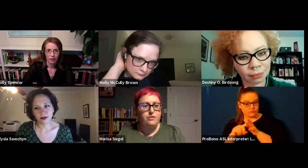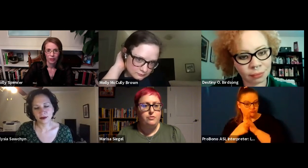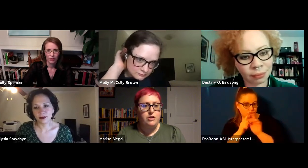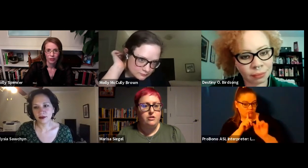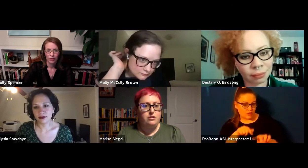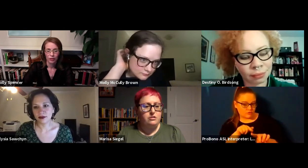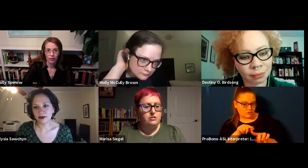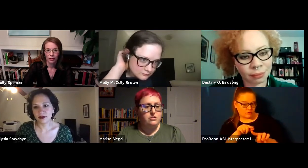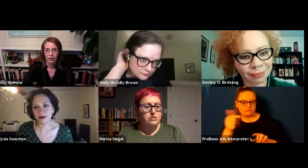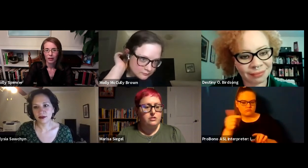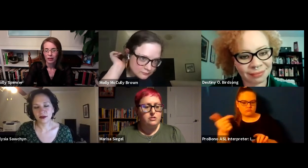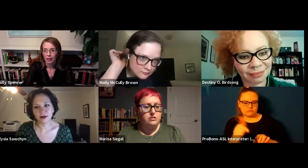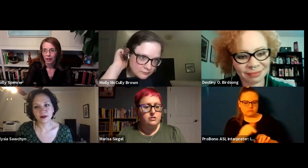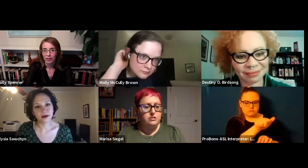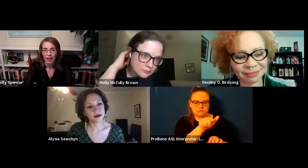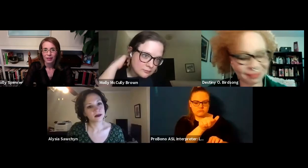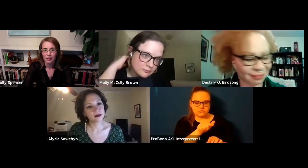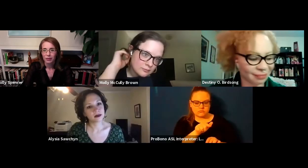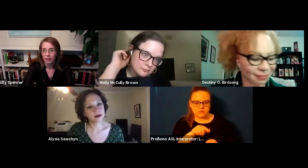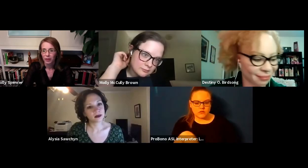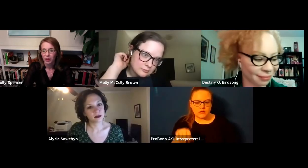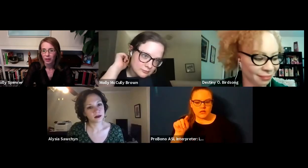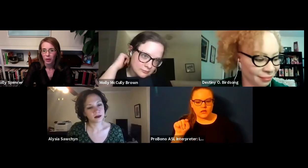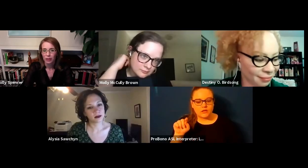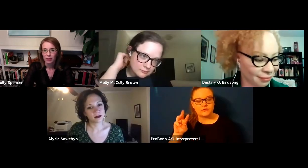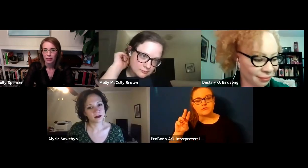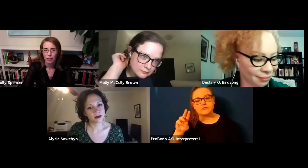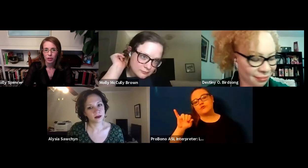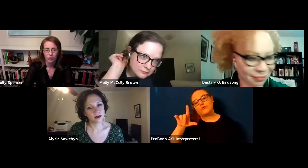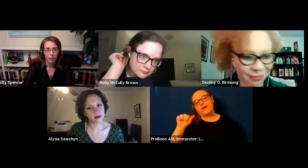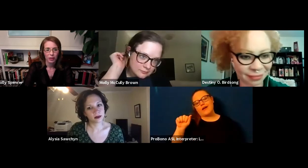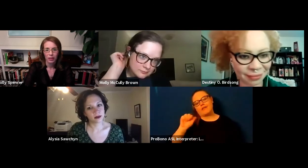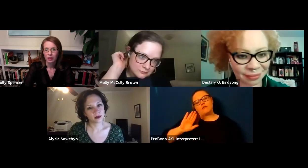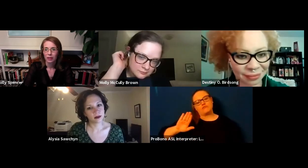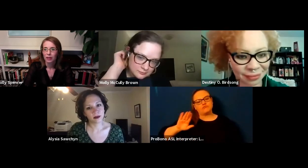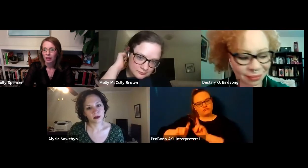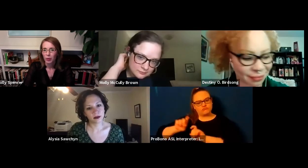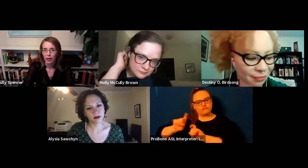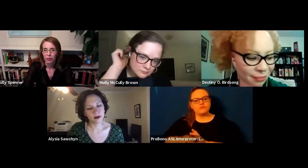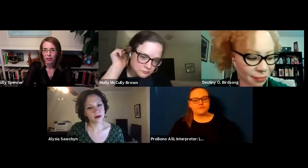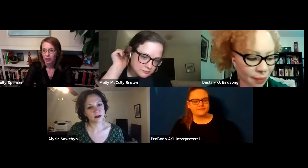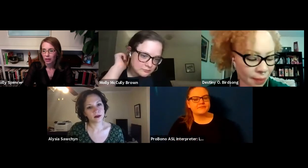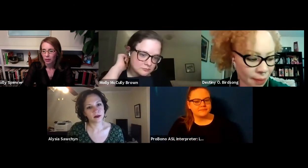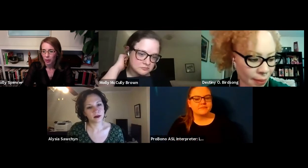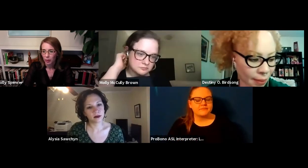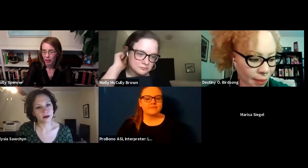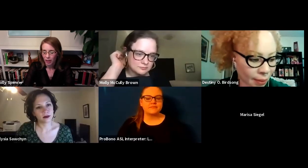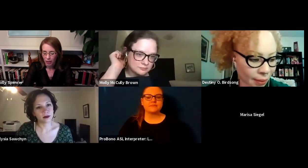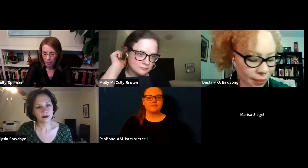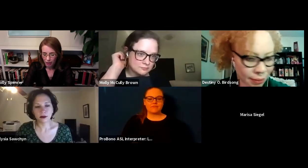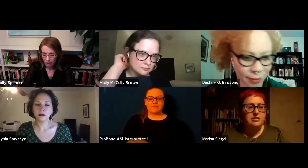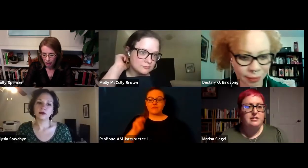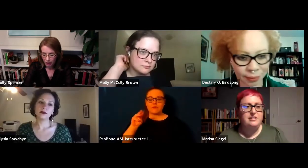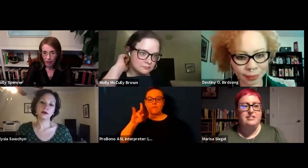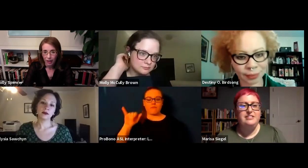just jump around from there um yes my writing practice does shift depending upon what's going on with my body